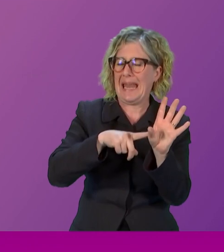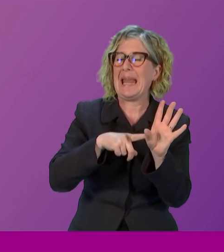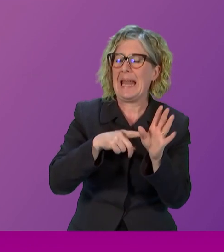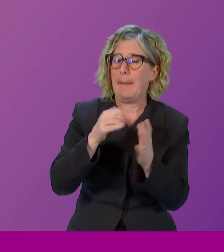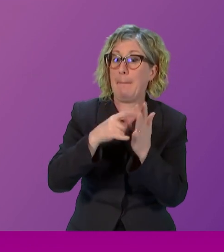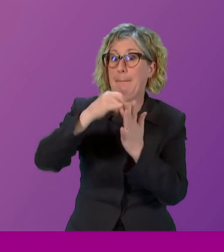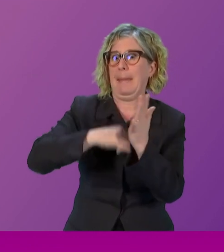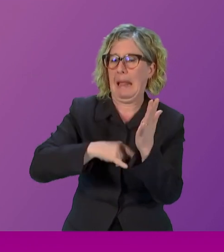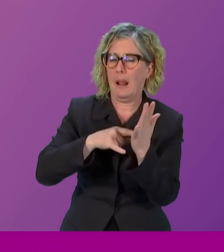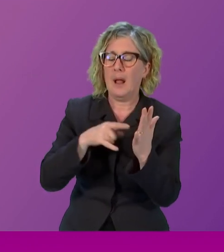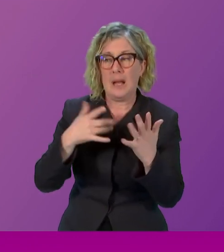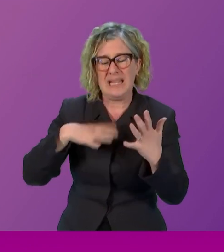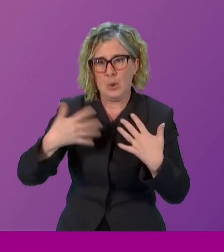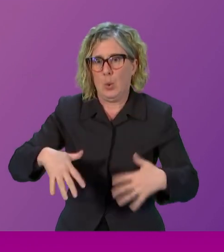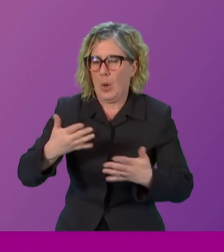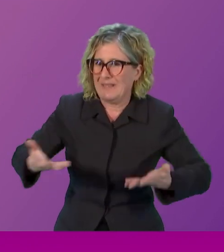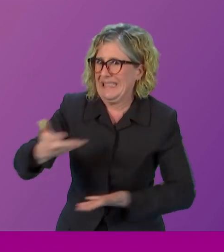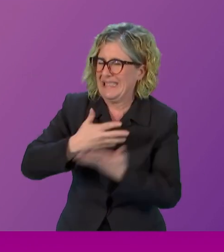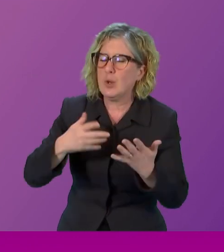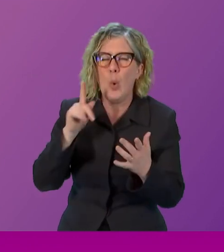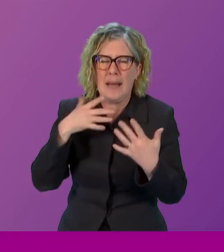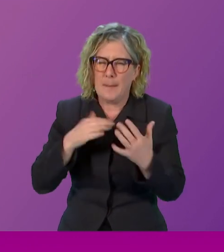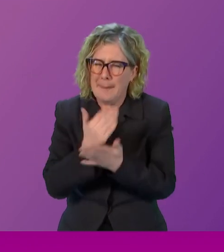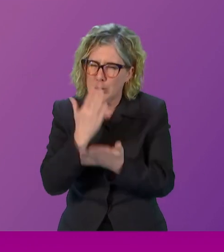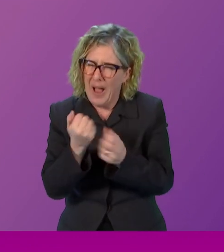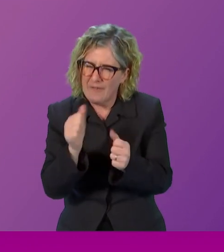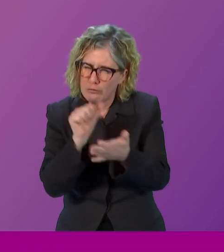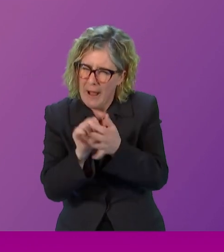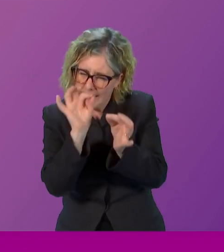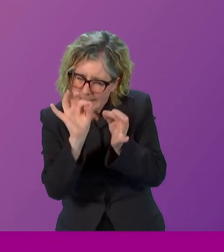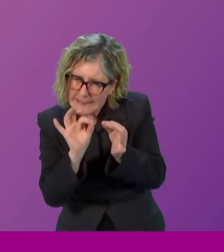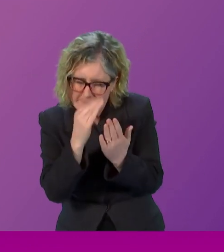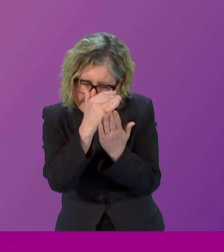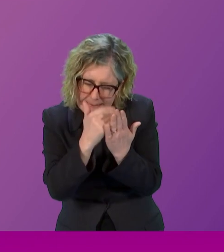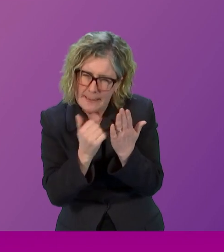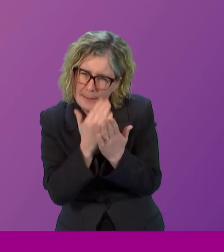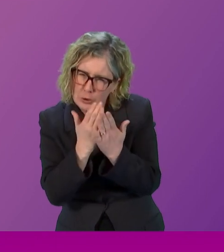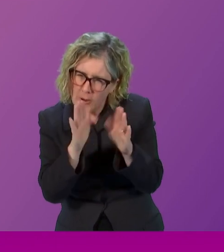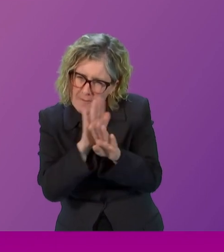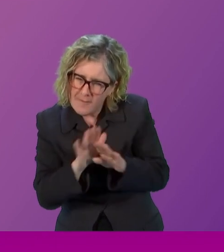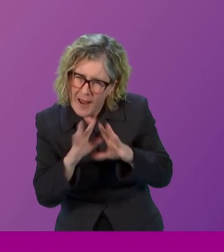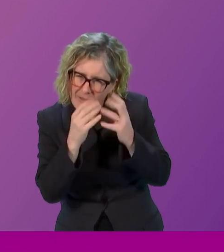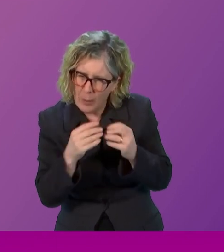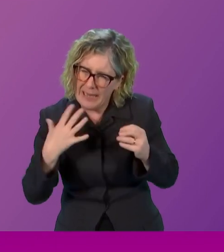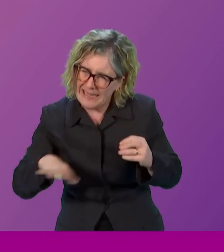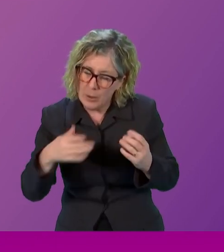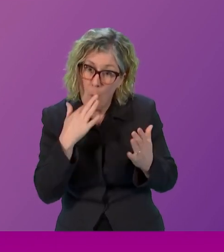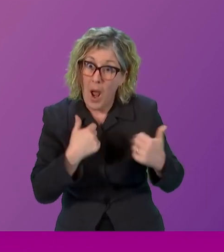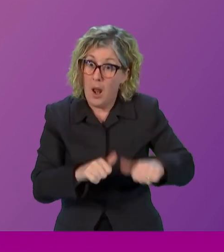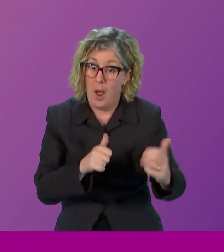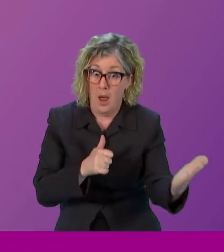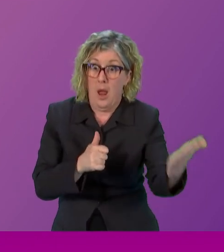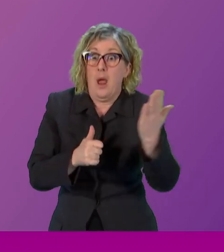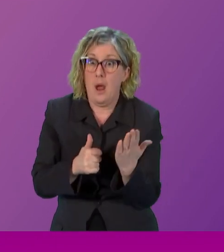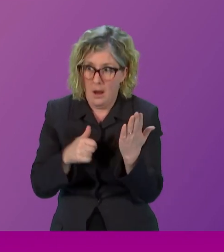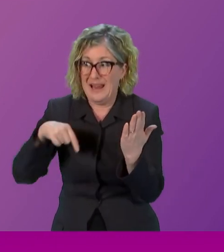it comes to bills. So it will be about scrutinising the piece of legislation when it comes through parliament. But again, this is where voices